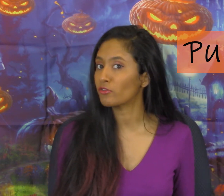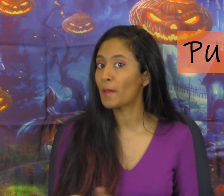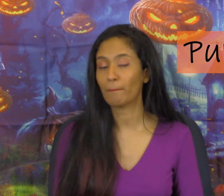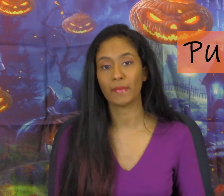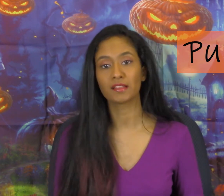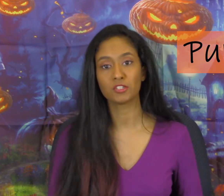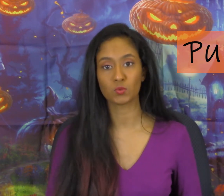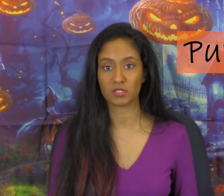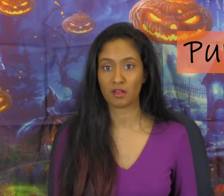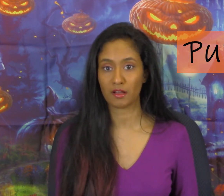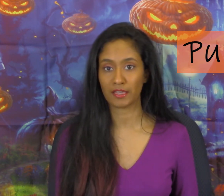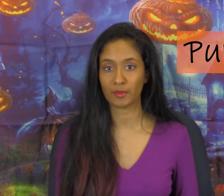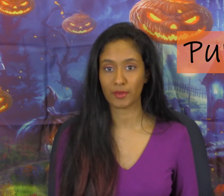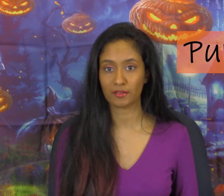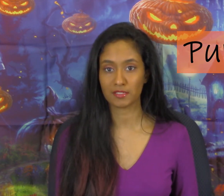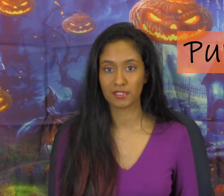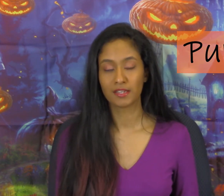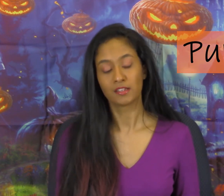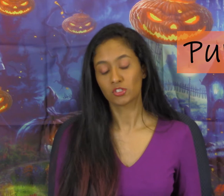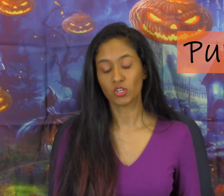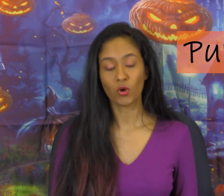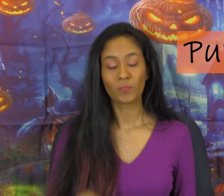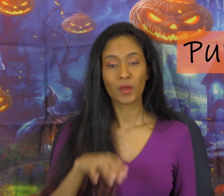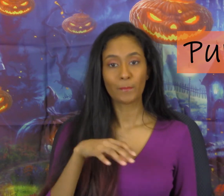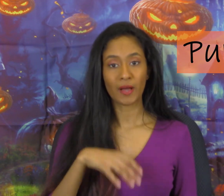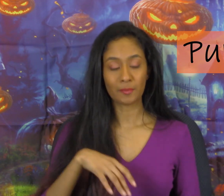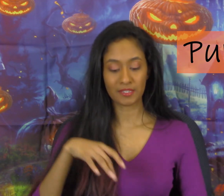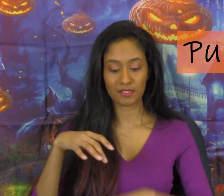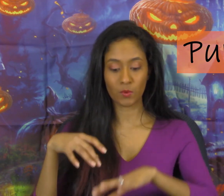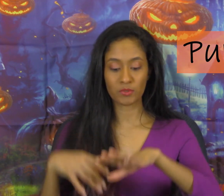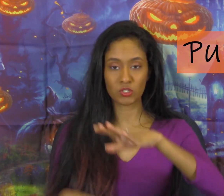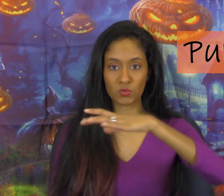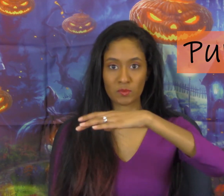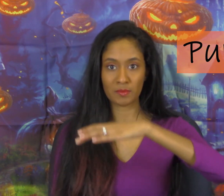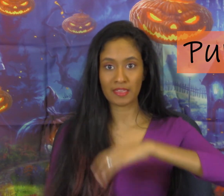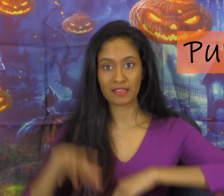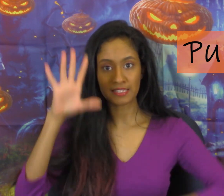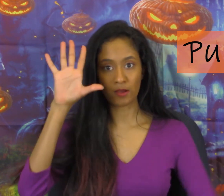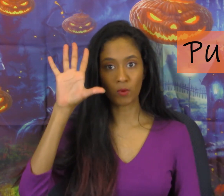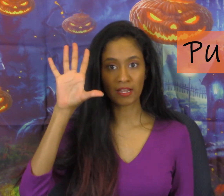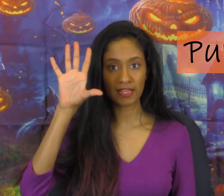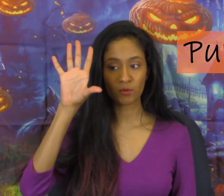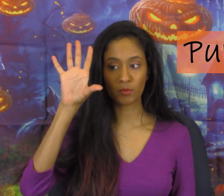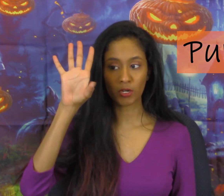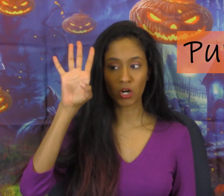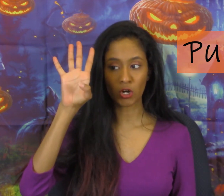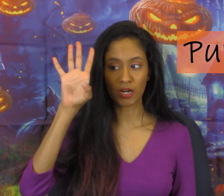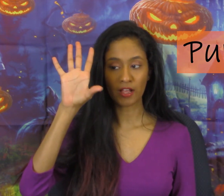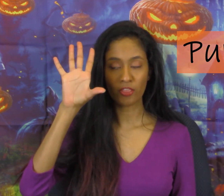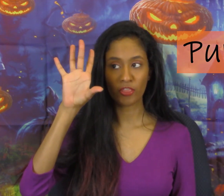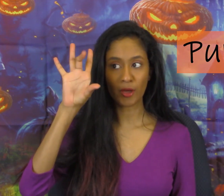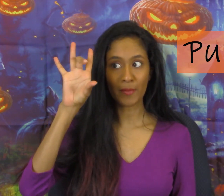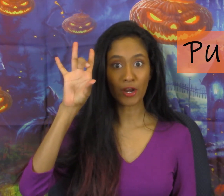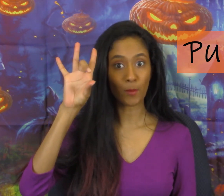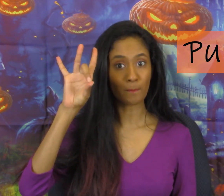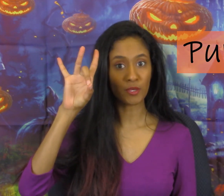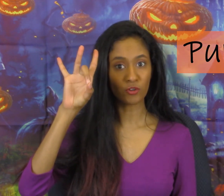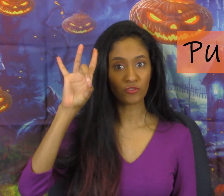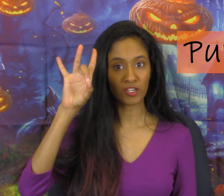melon you were talking about so pumpkin what we do We take one hand and we bring our thumb and our middle finger